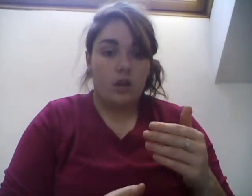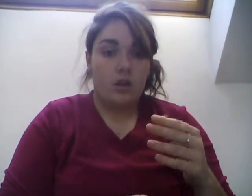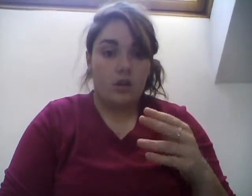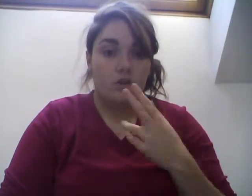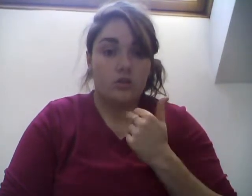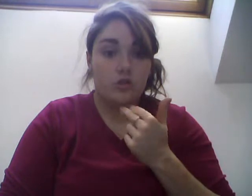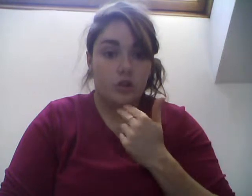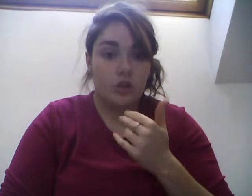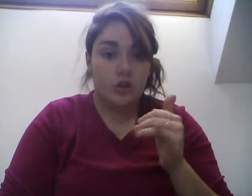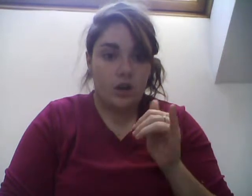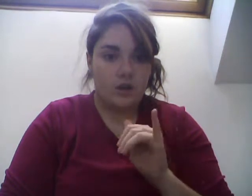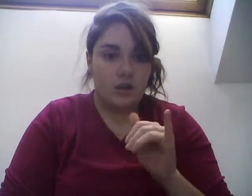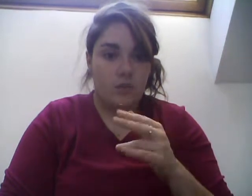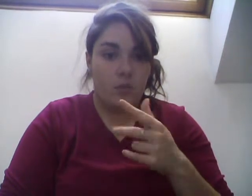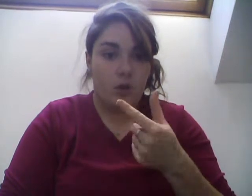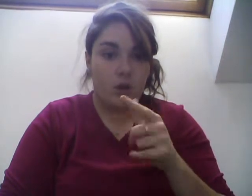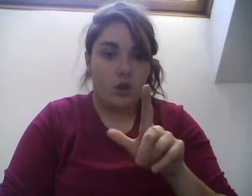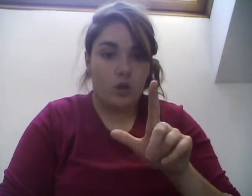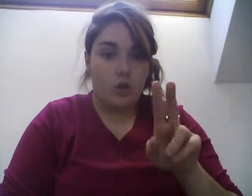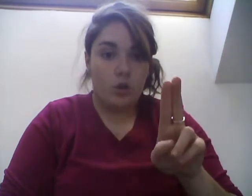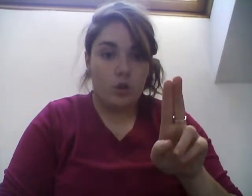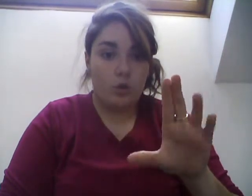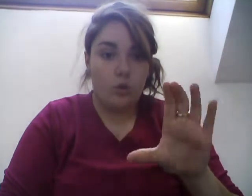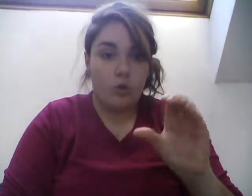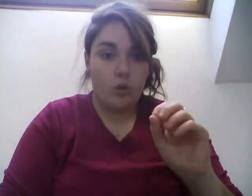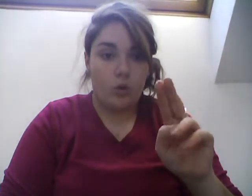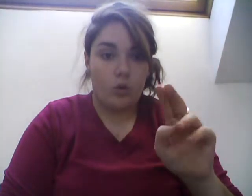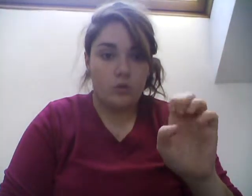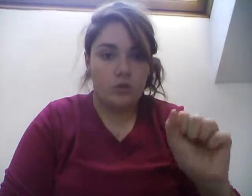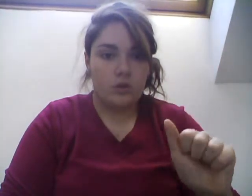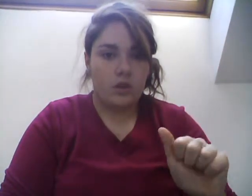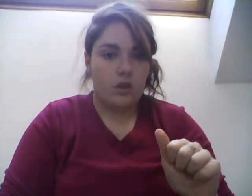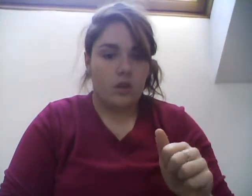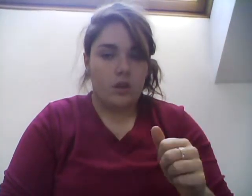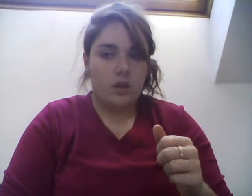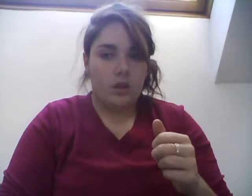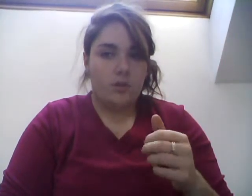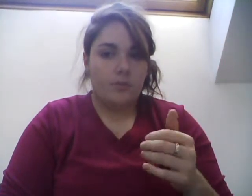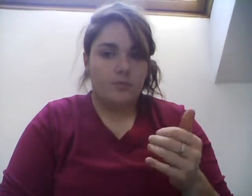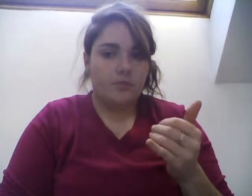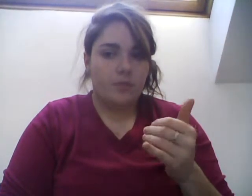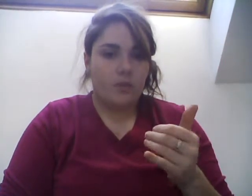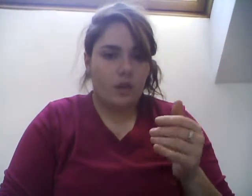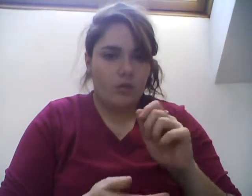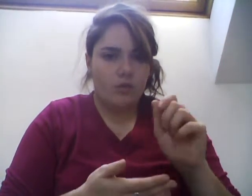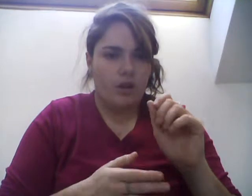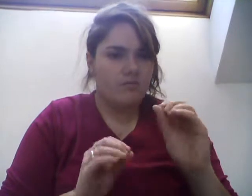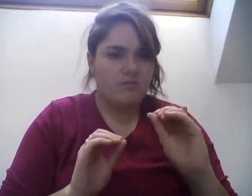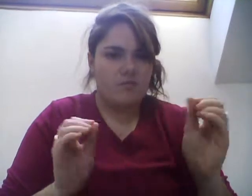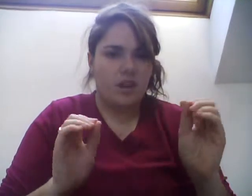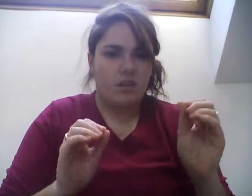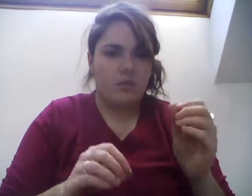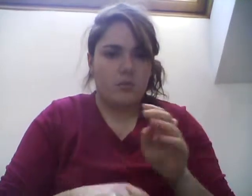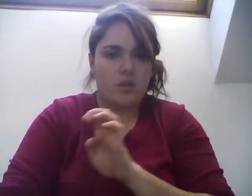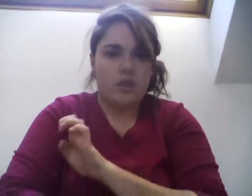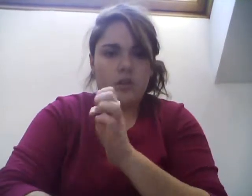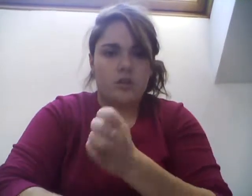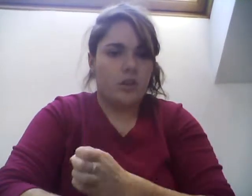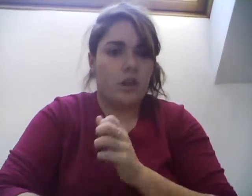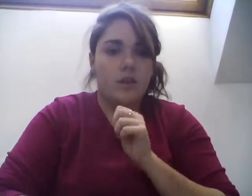And the energy, notice I didn't write anything with the energy, because that's not a material. We don't write that in our equation. We don't see